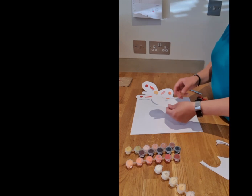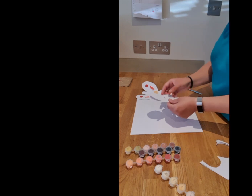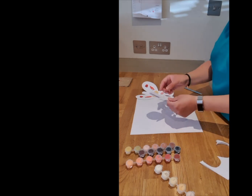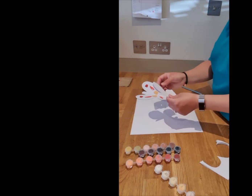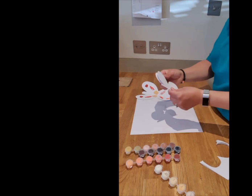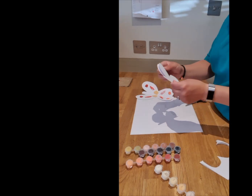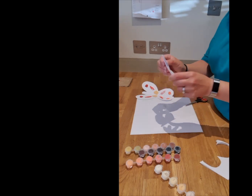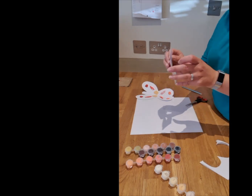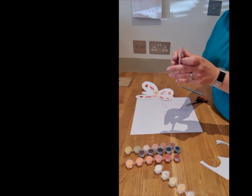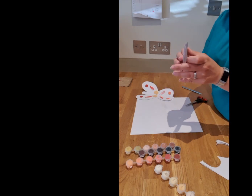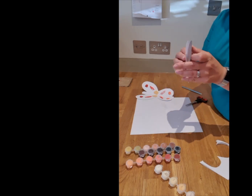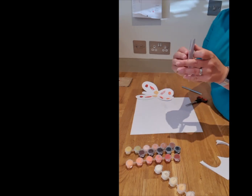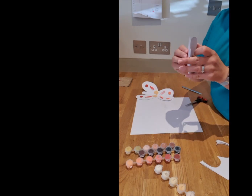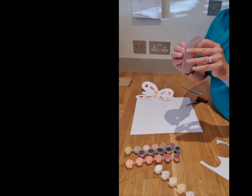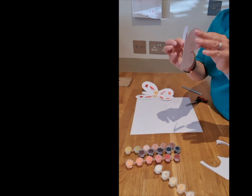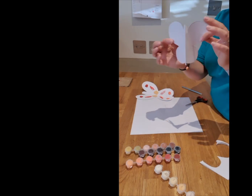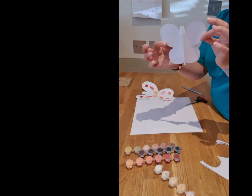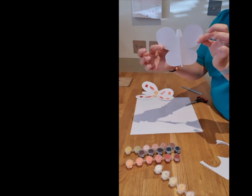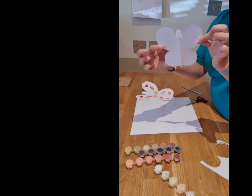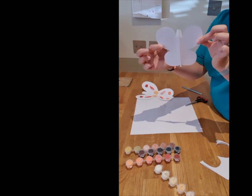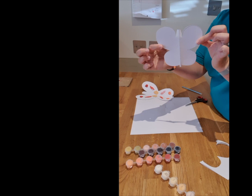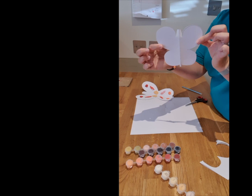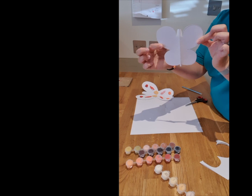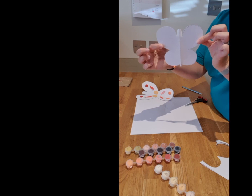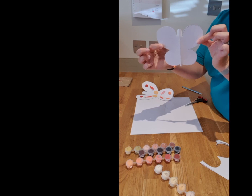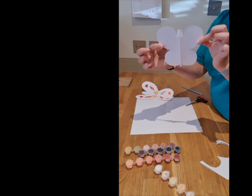Okay, so if you open it up, there's your butterfly.